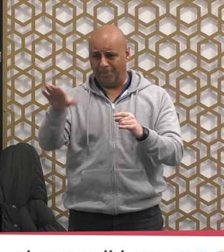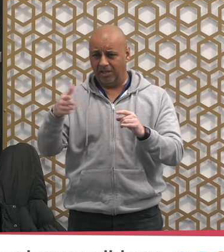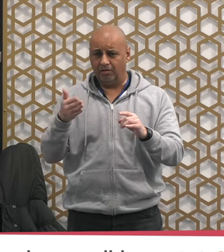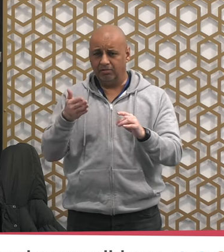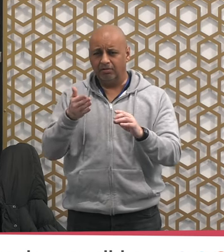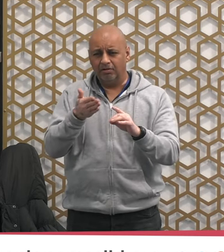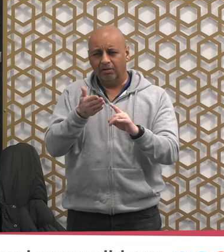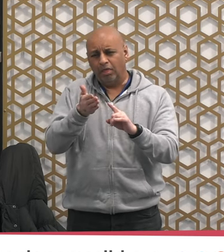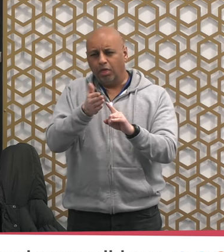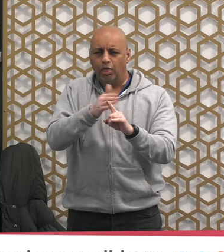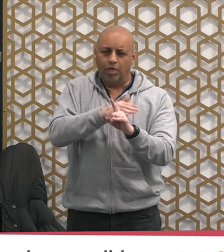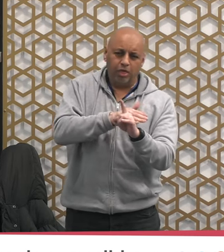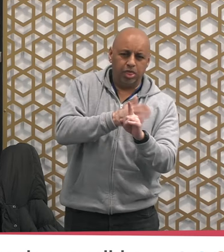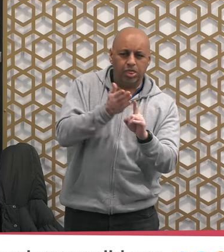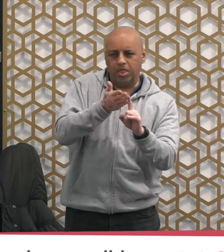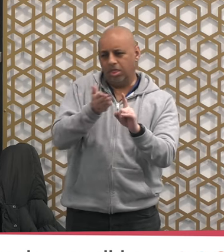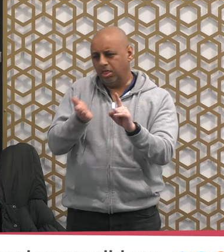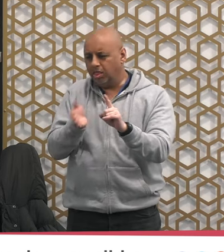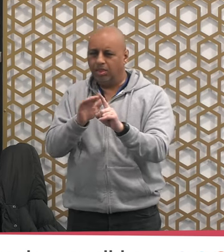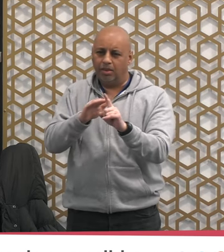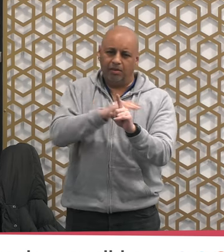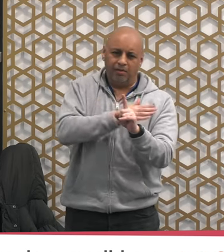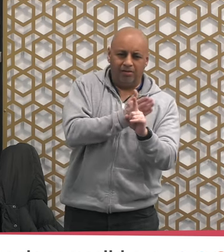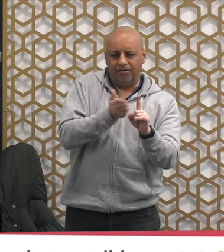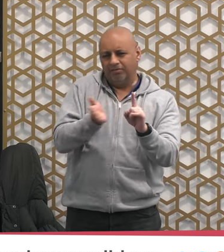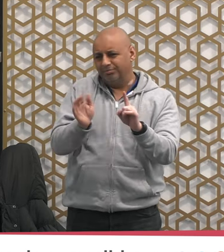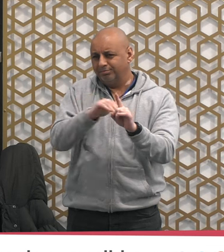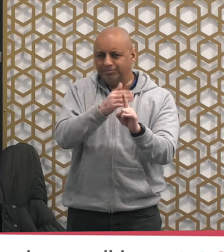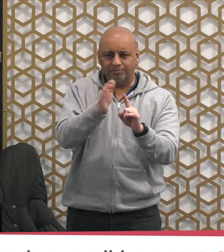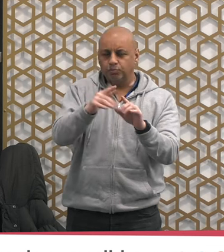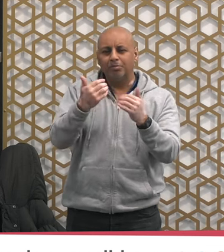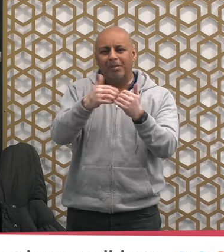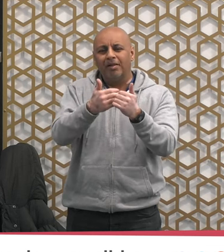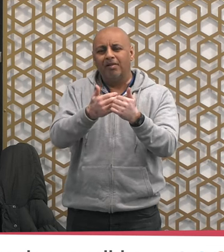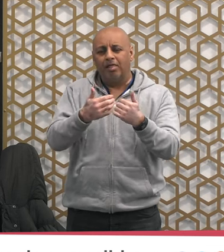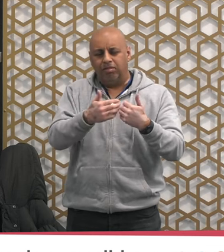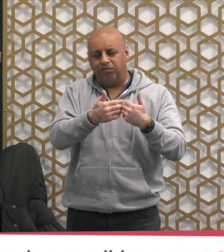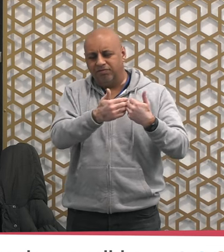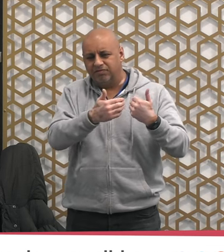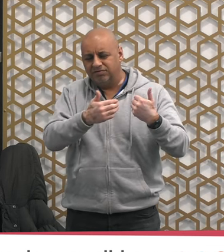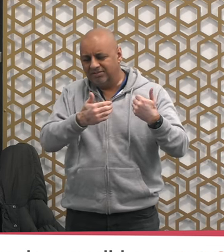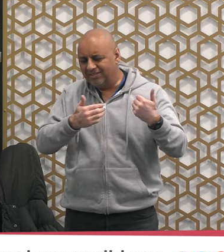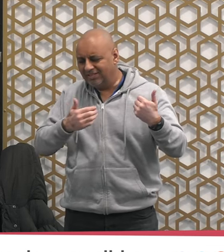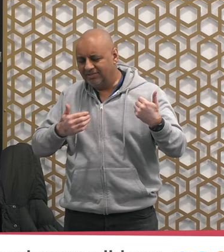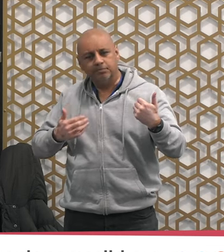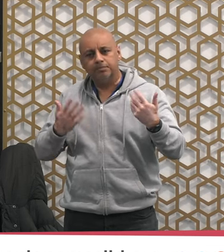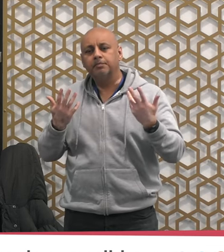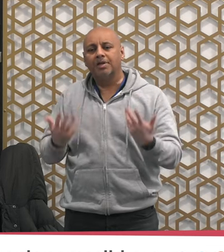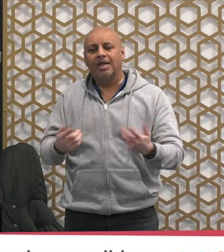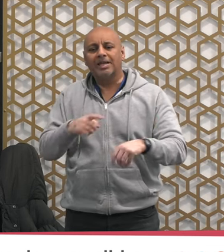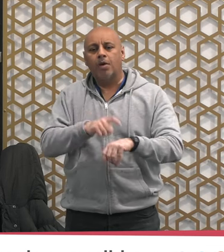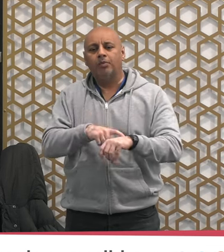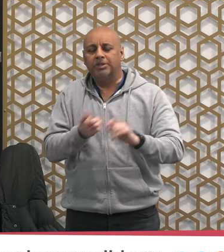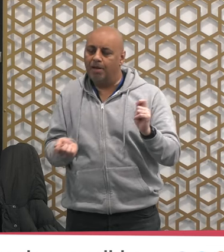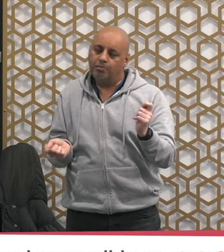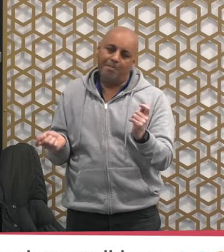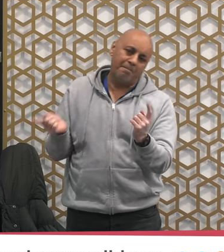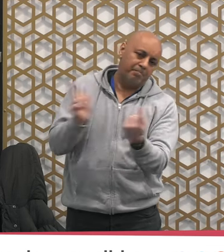have a routine daily routine of reciting the Quran now it is the time to get into the habit of reciting Quran on a